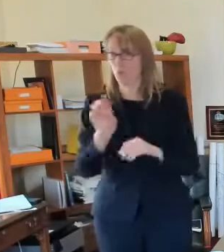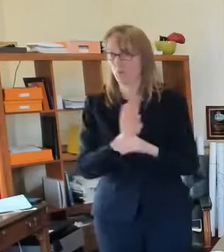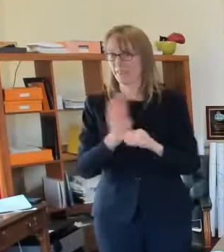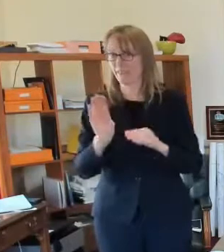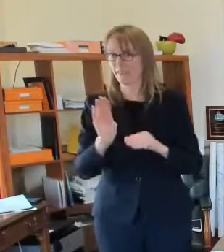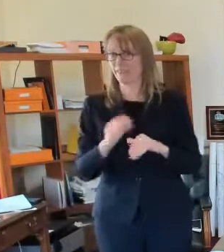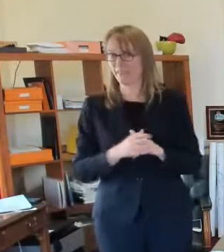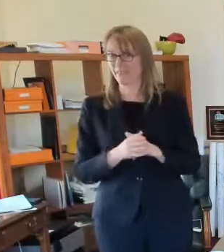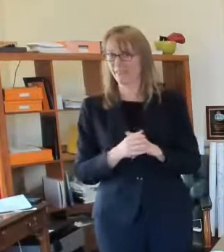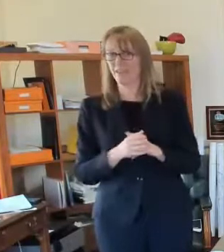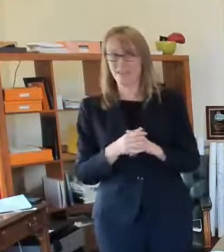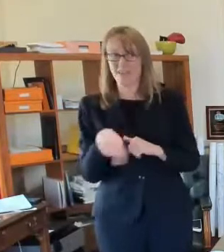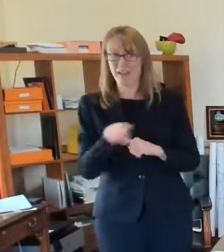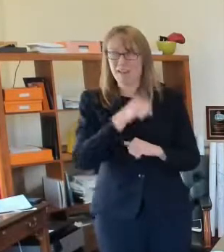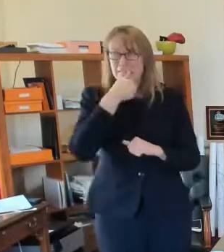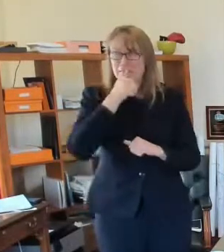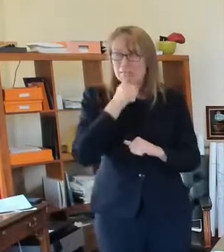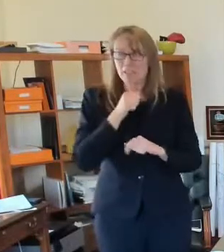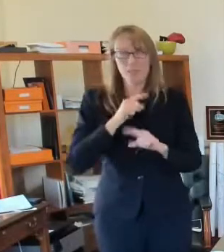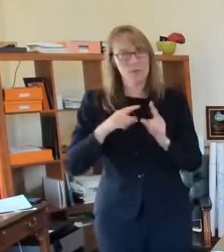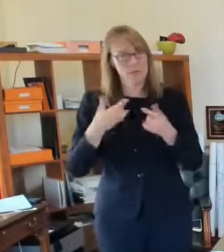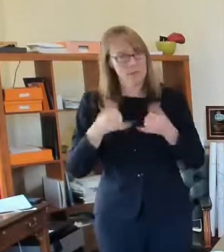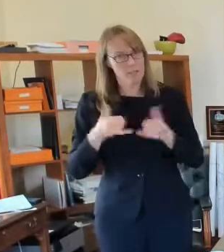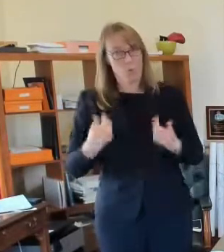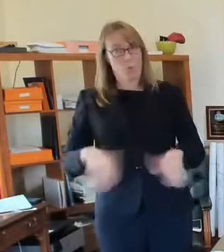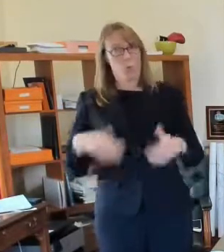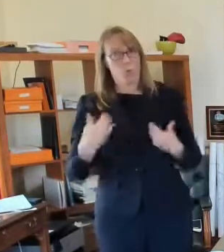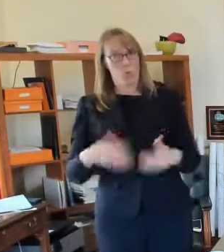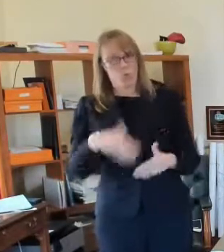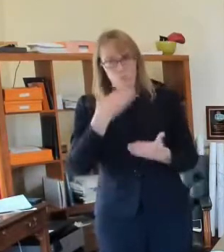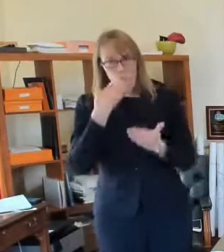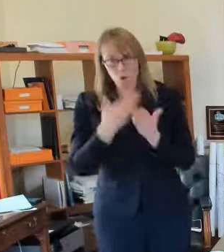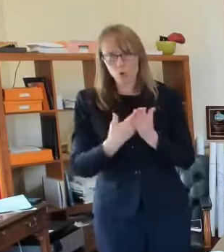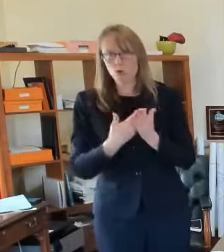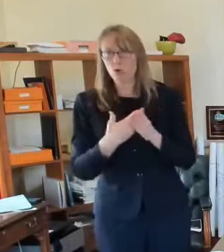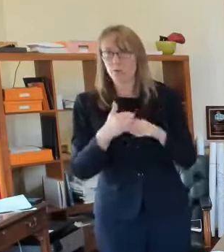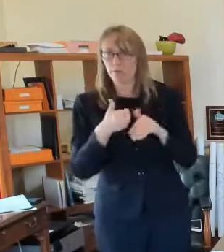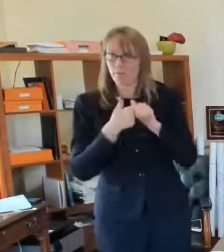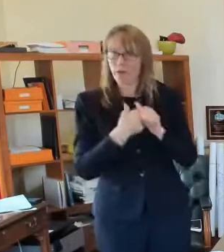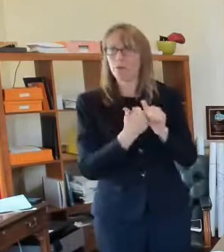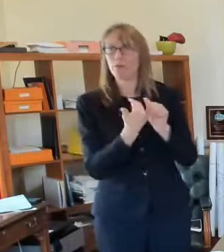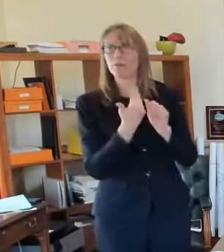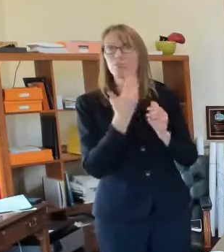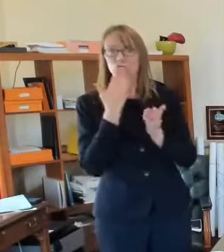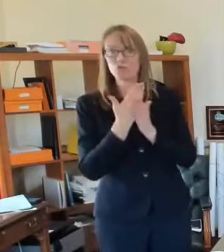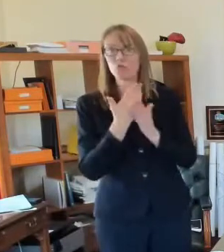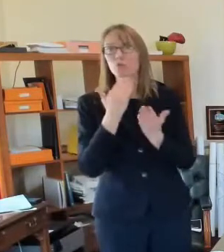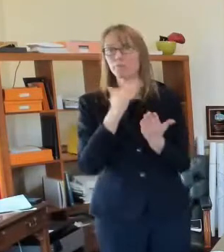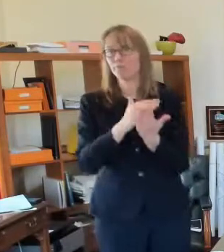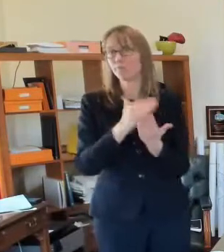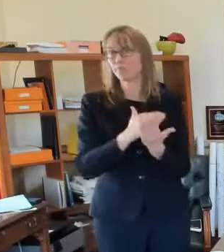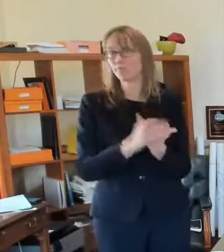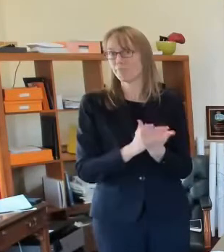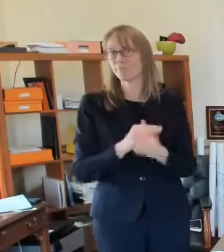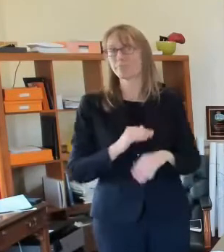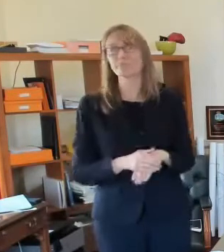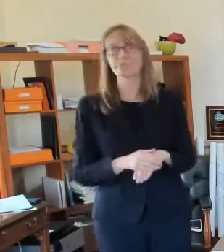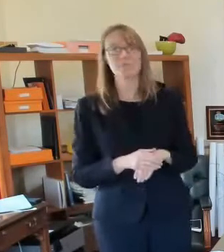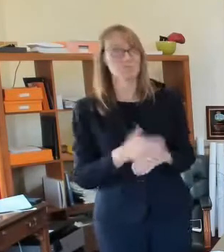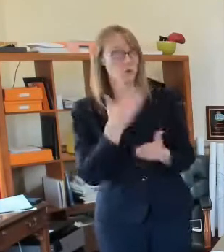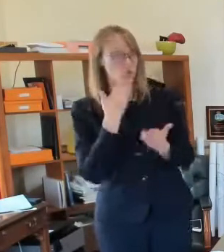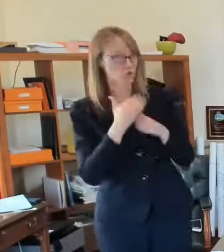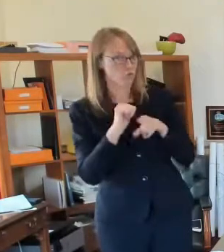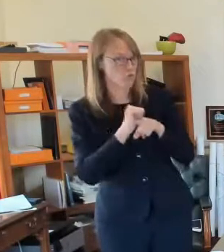hurting now who are following good good procedures and good practices absolutely i think our last question from emily